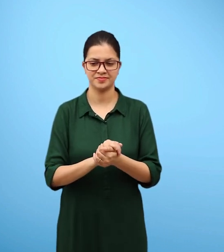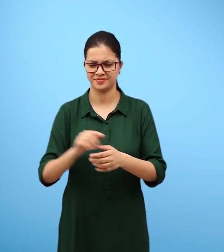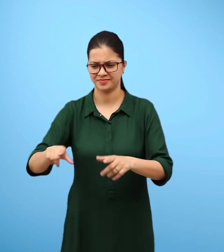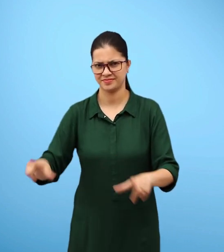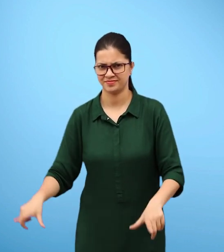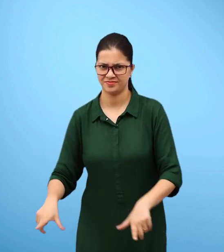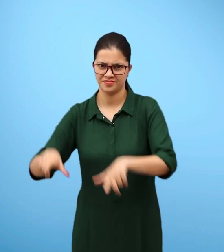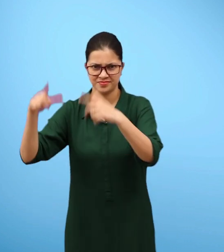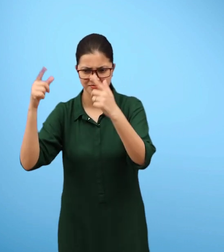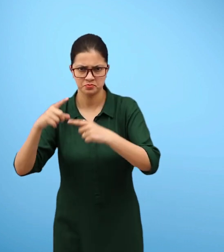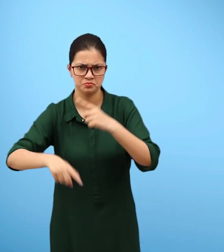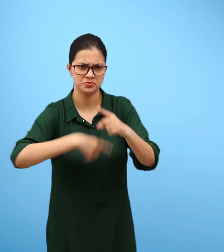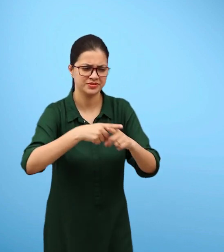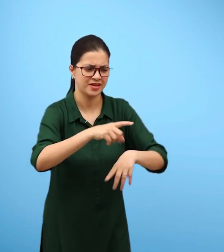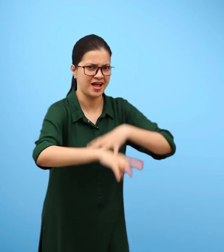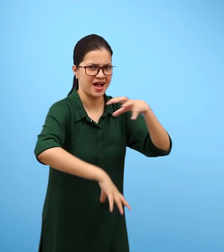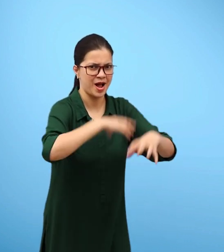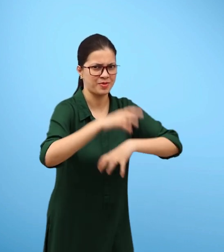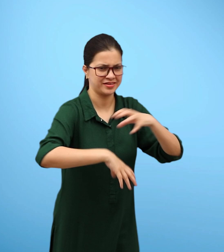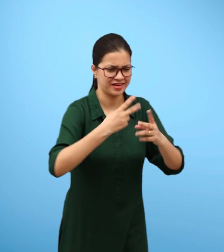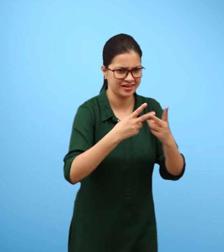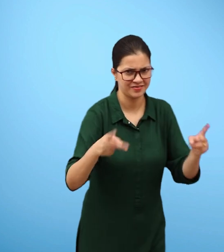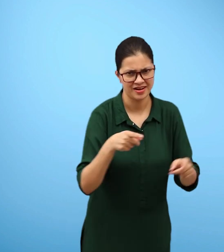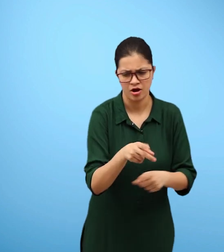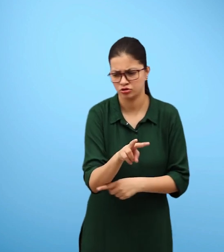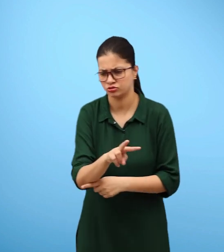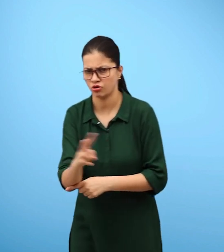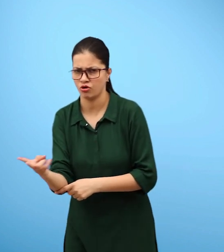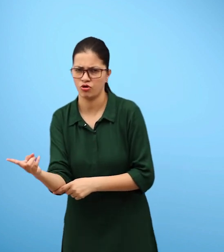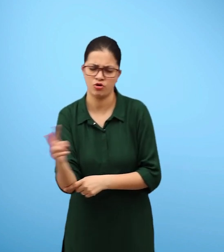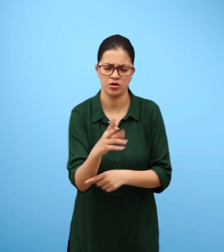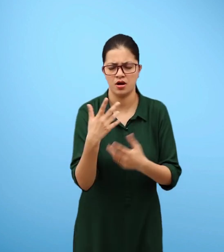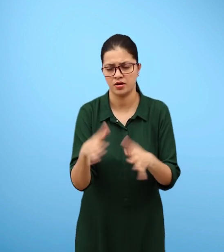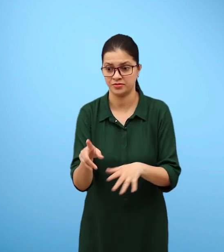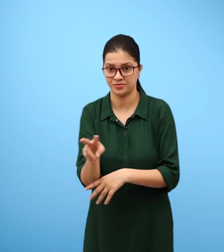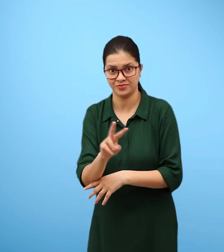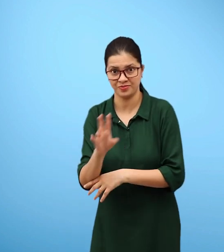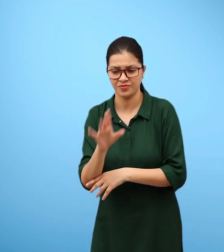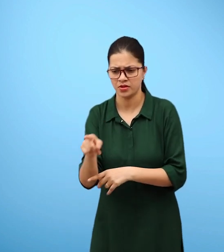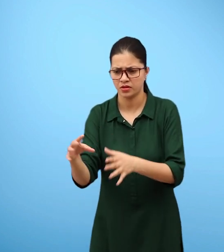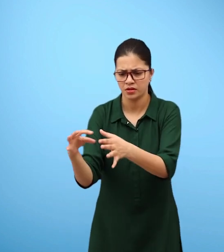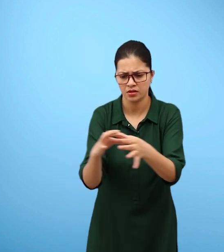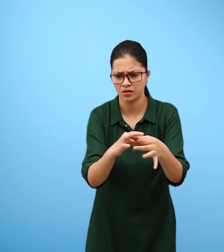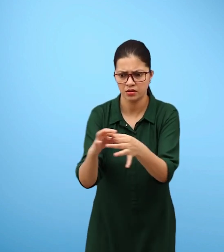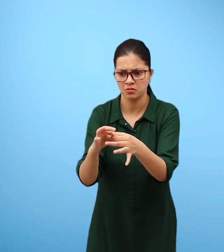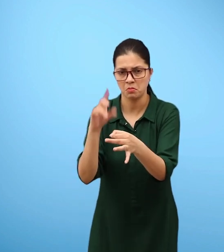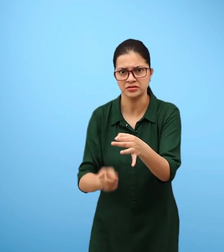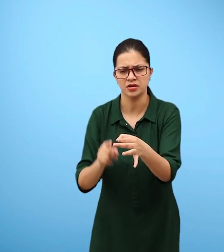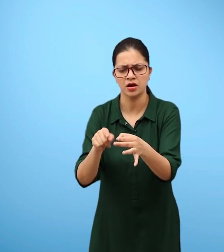Oxygen Plants and animals depend on each other for exchange of oxygen and carbon dioxide from air.